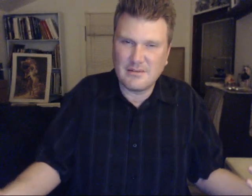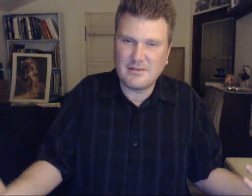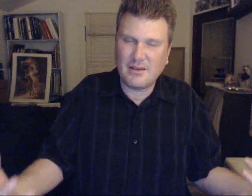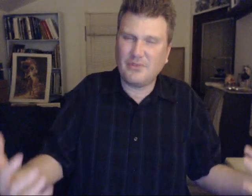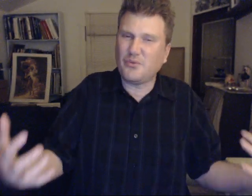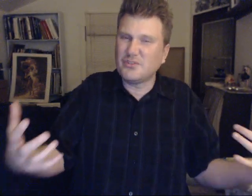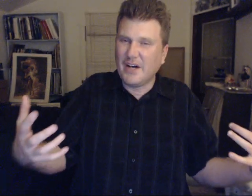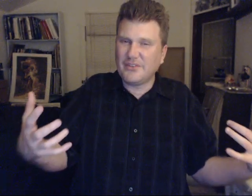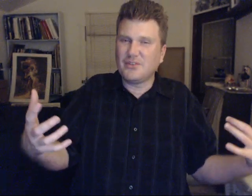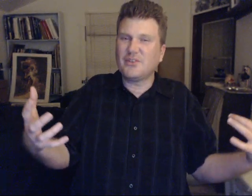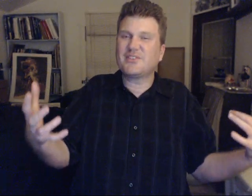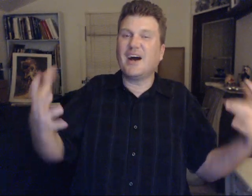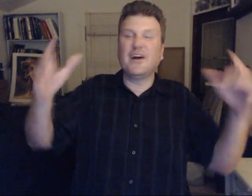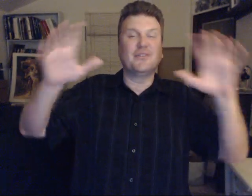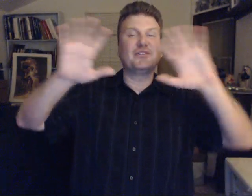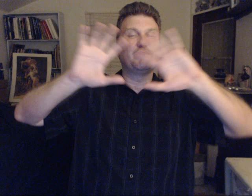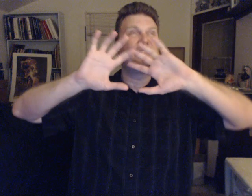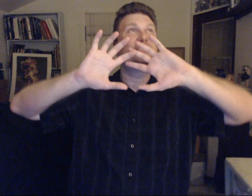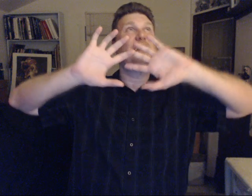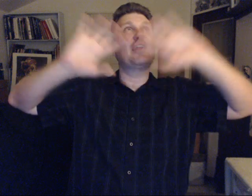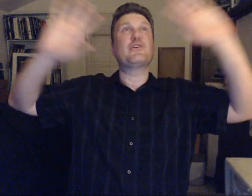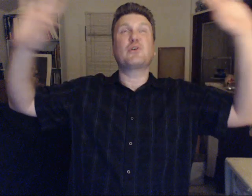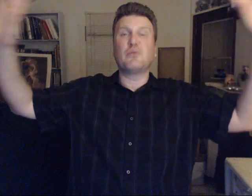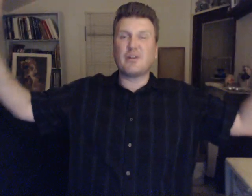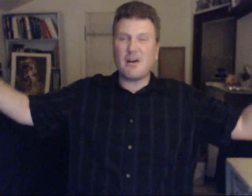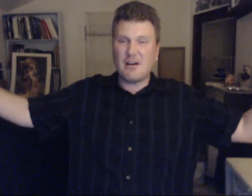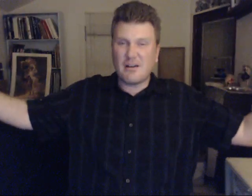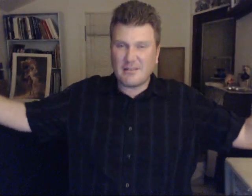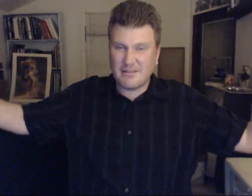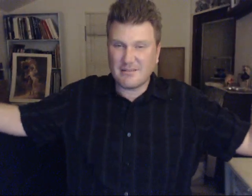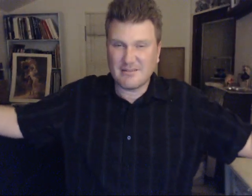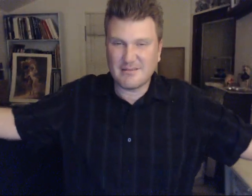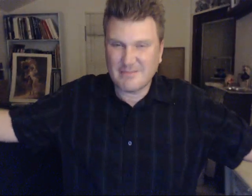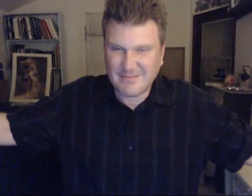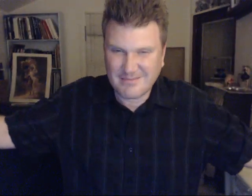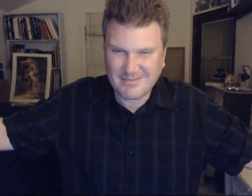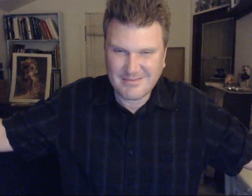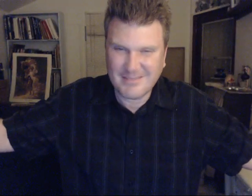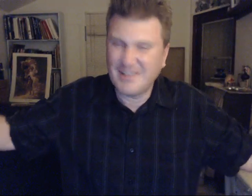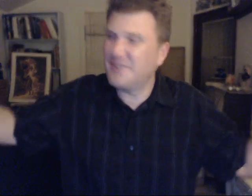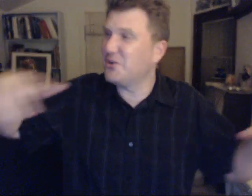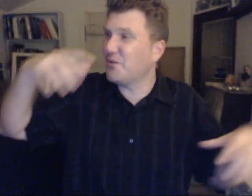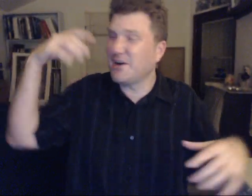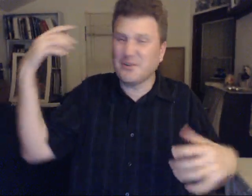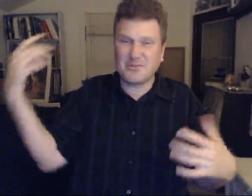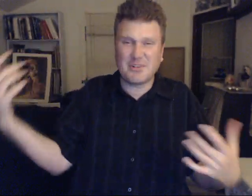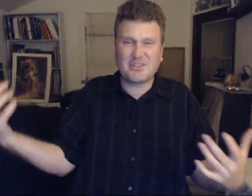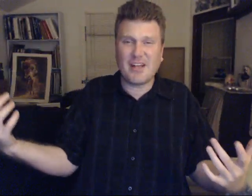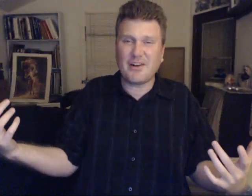because realize in your sky there is much chatter going on even around you as much chatter